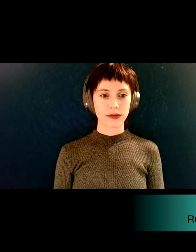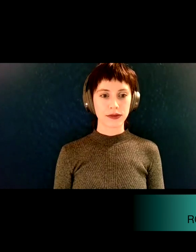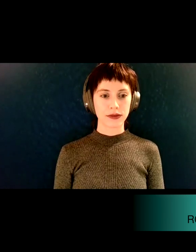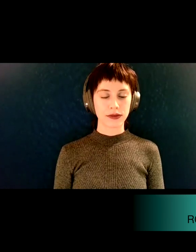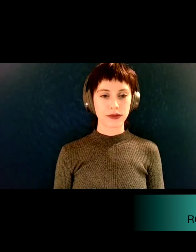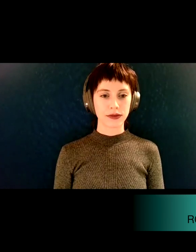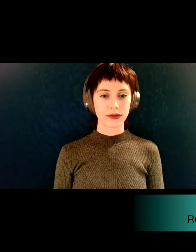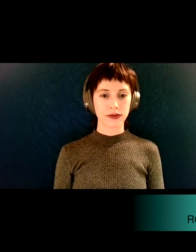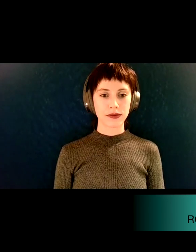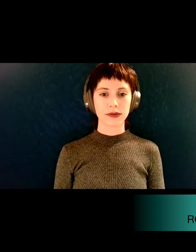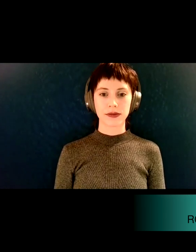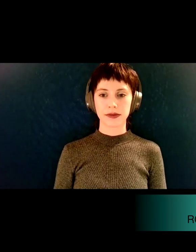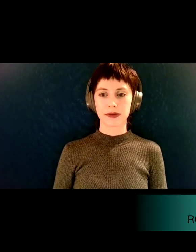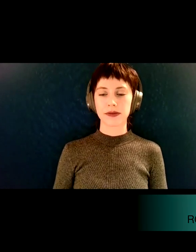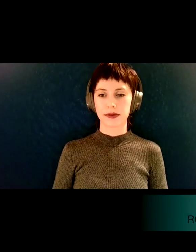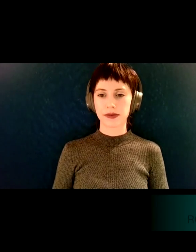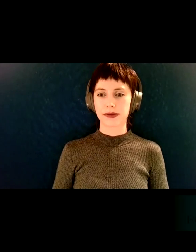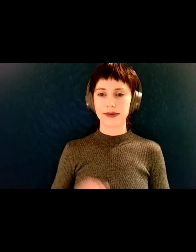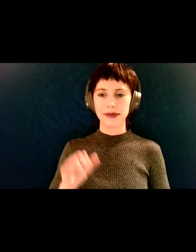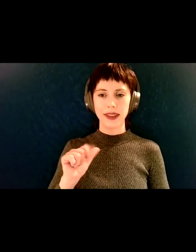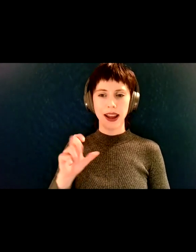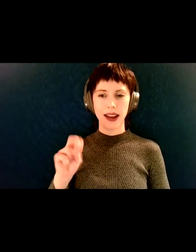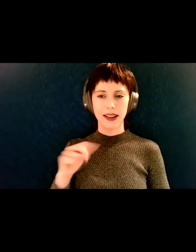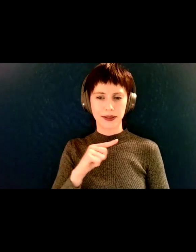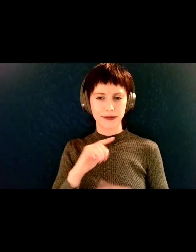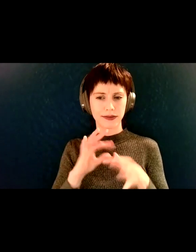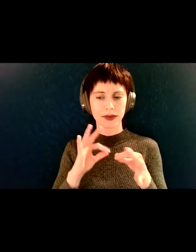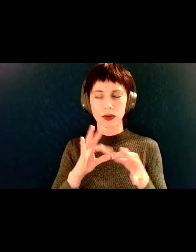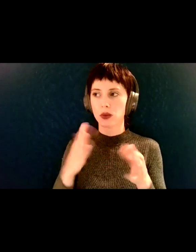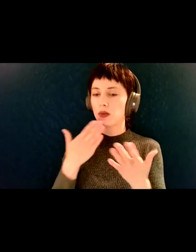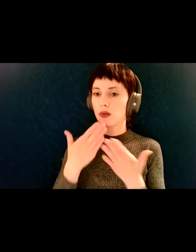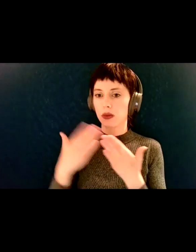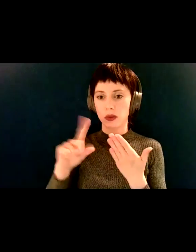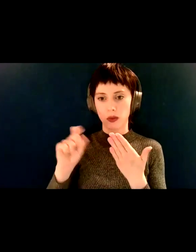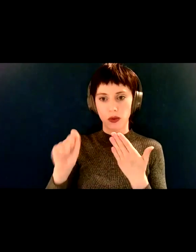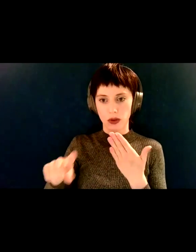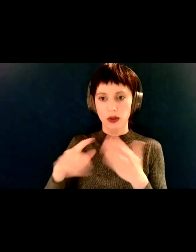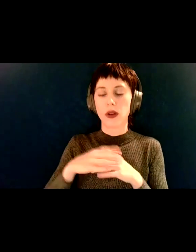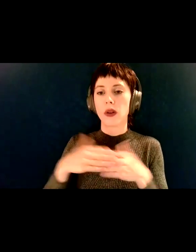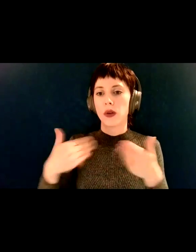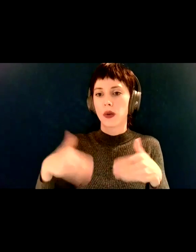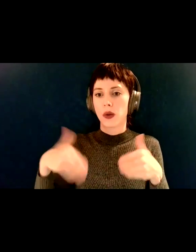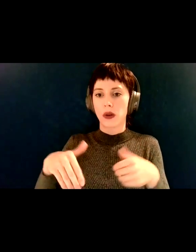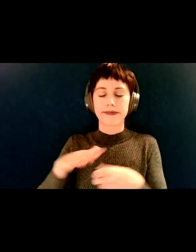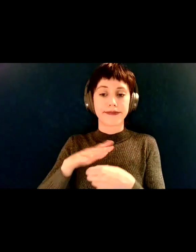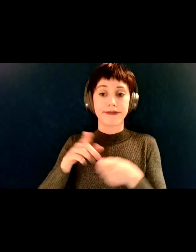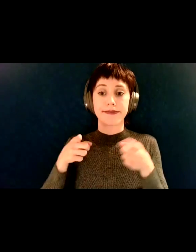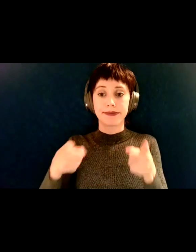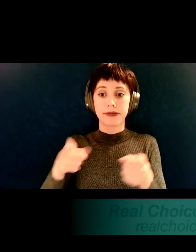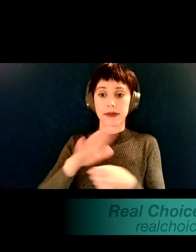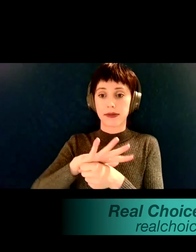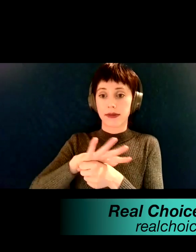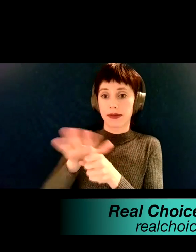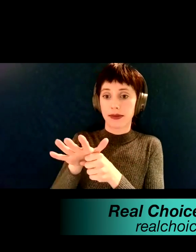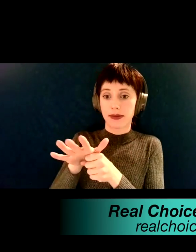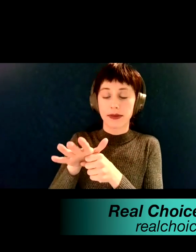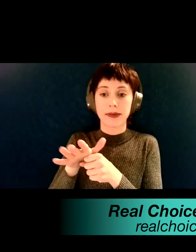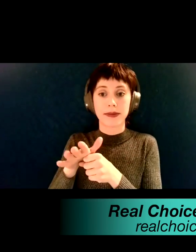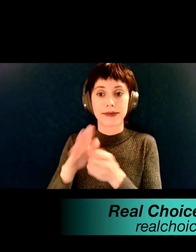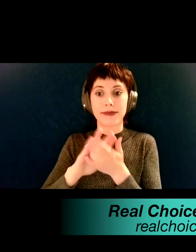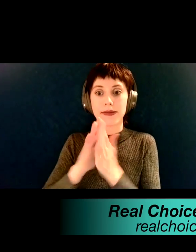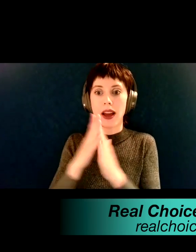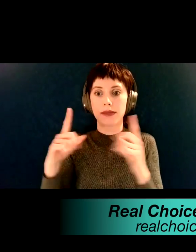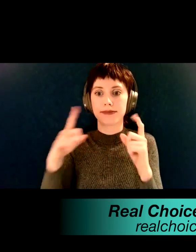Yeah, Ellen. that's a really good question. And the pandemic has added another layer. And everyone is